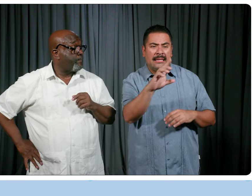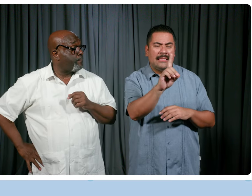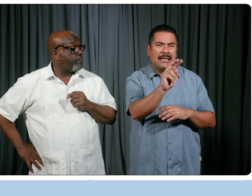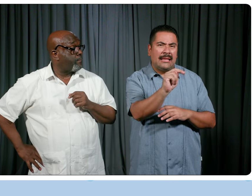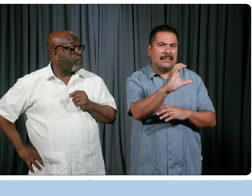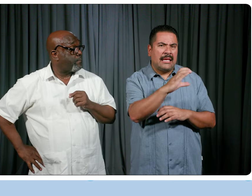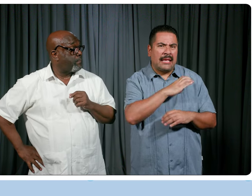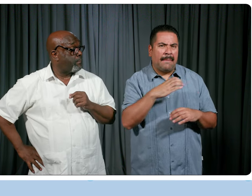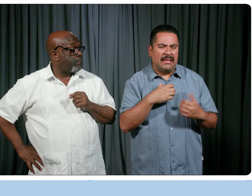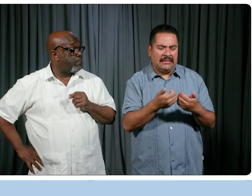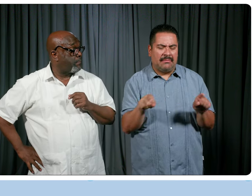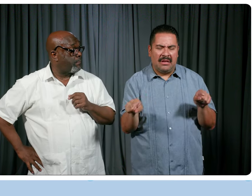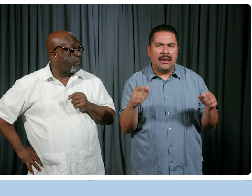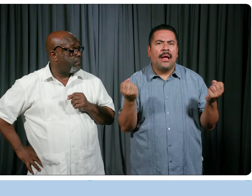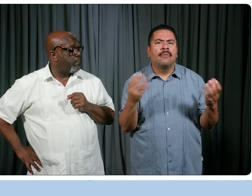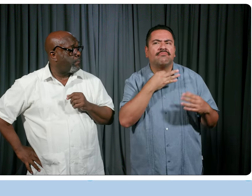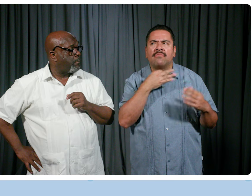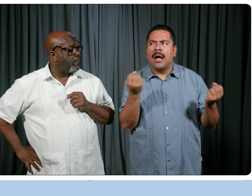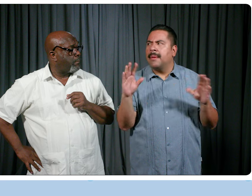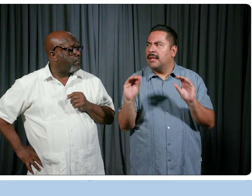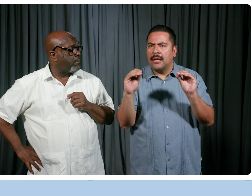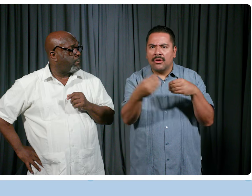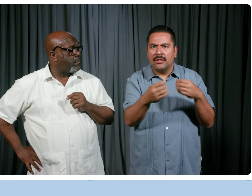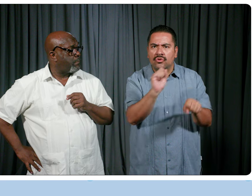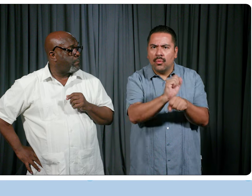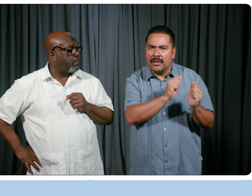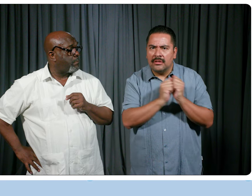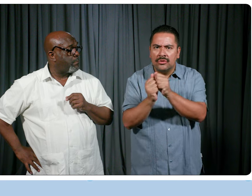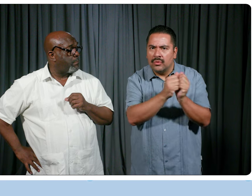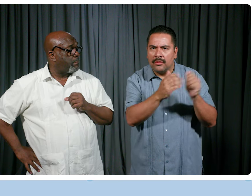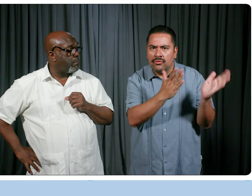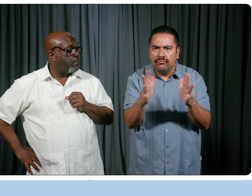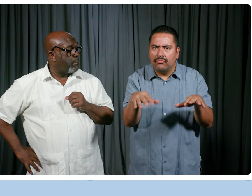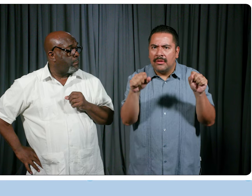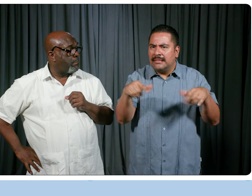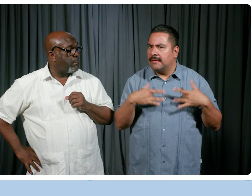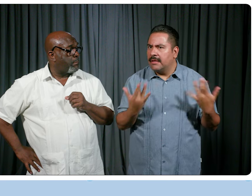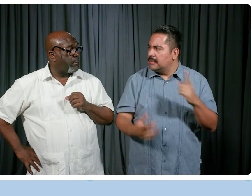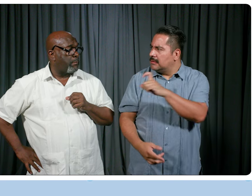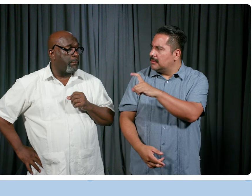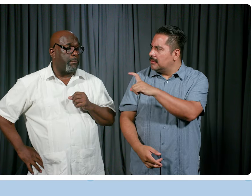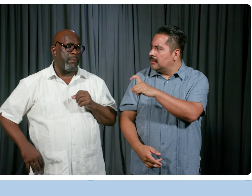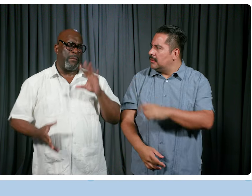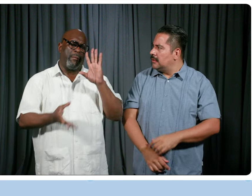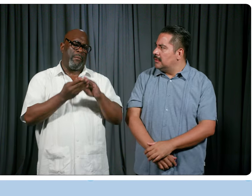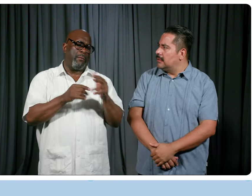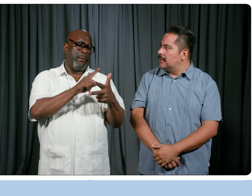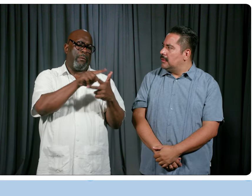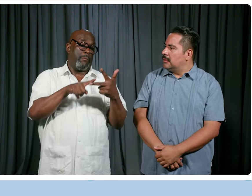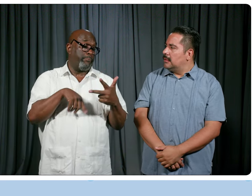which is separate. And so how many organizations really have been working together to organize this event? There are three core.